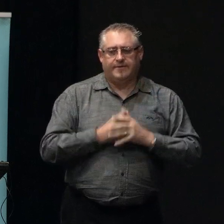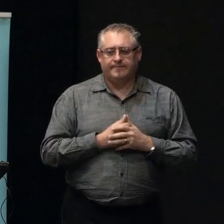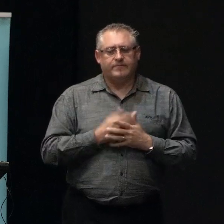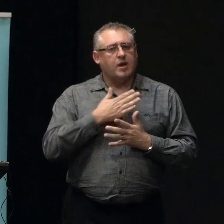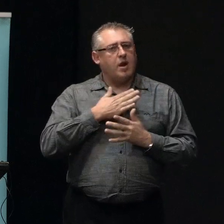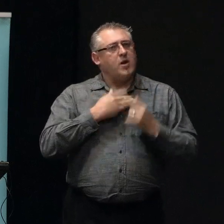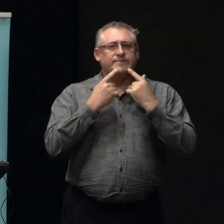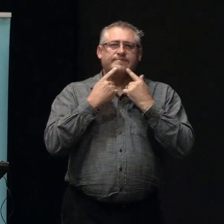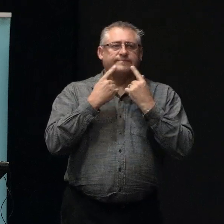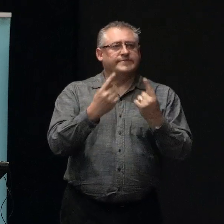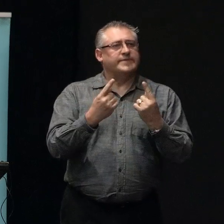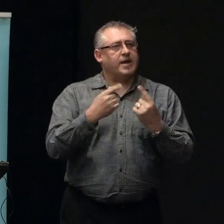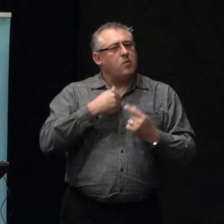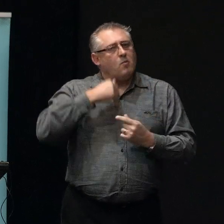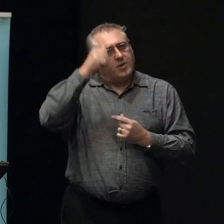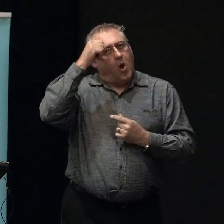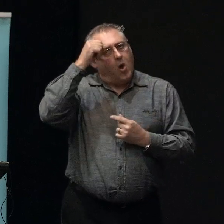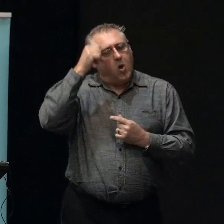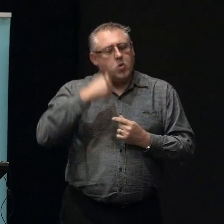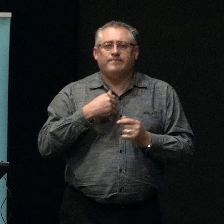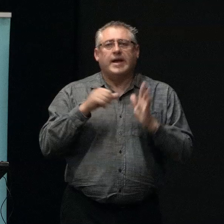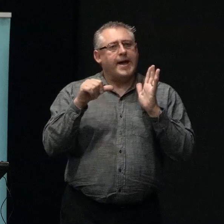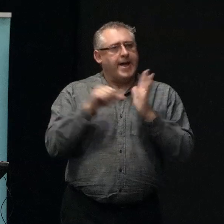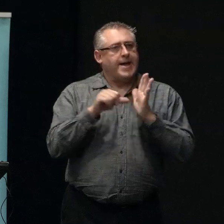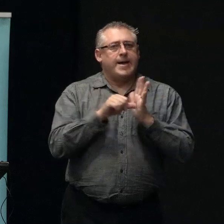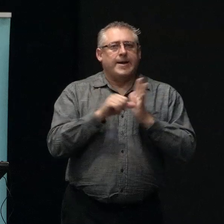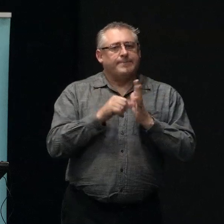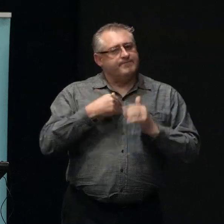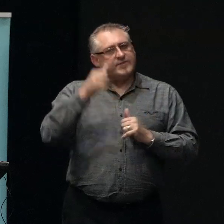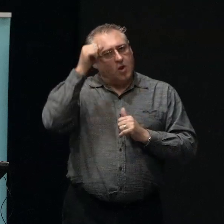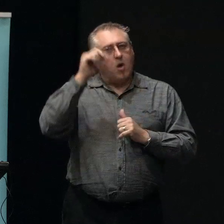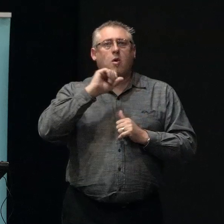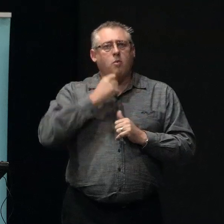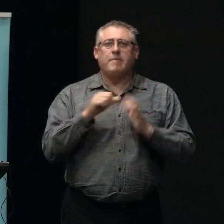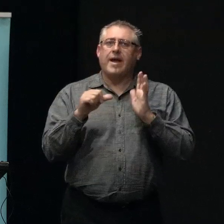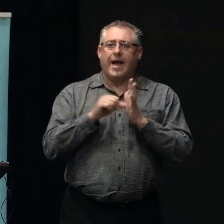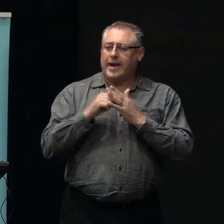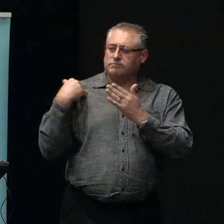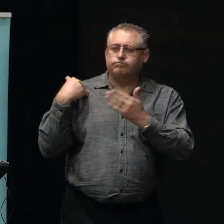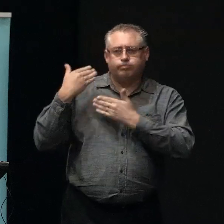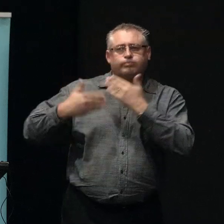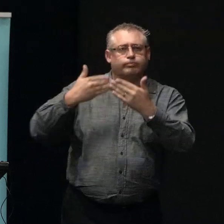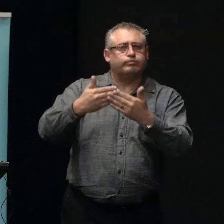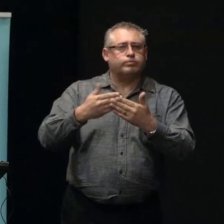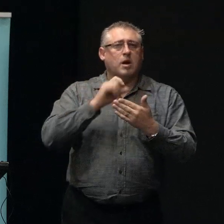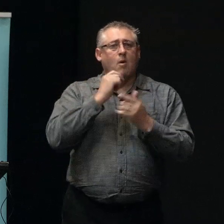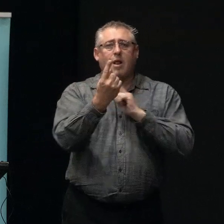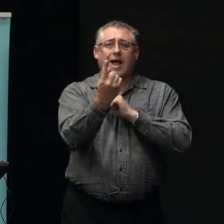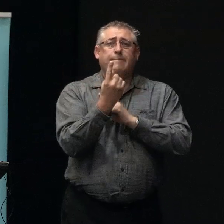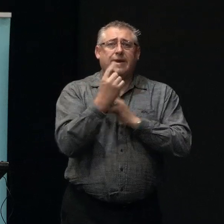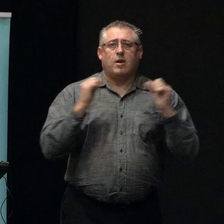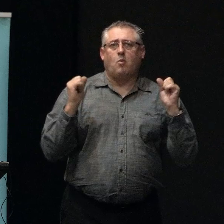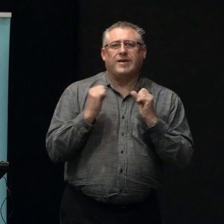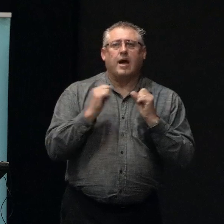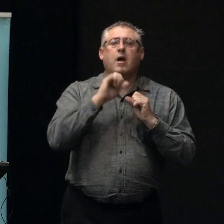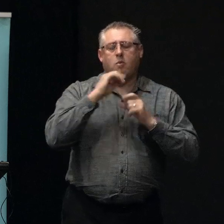like to say to you that we know it's been really tough and we know it's going to be tough for a while yet. We're going to go into winter and that's going